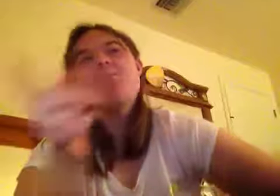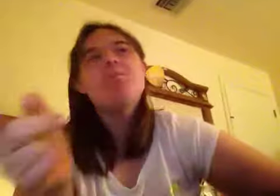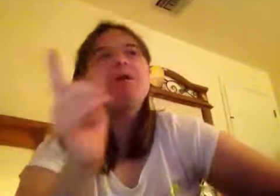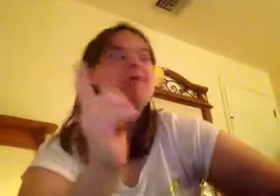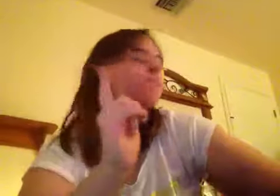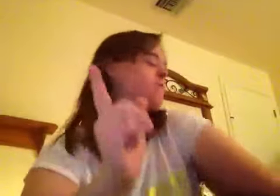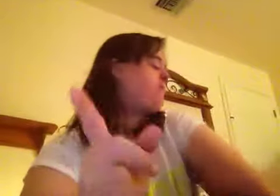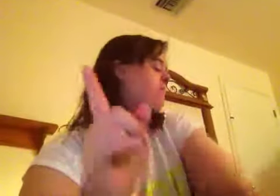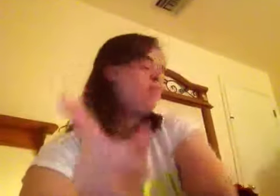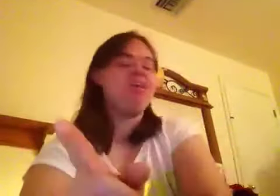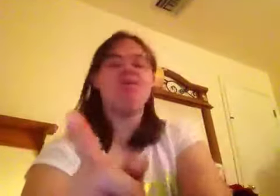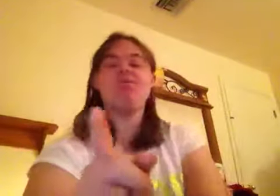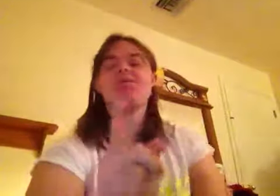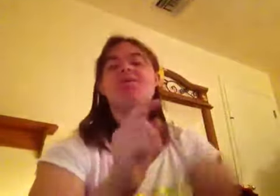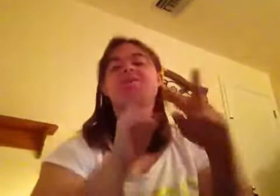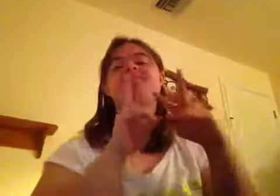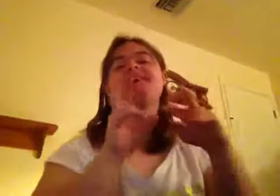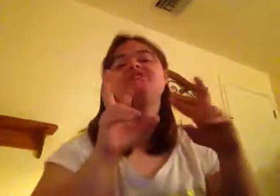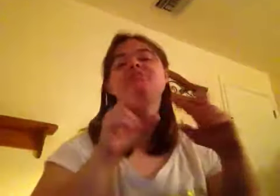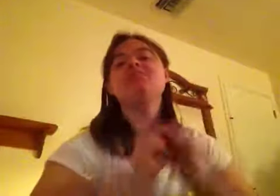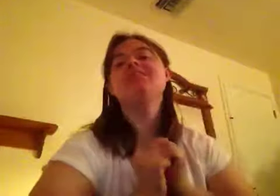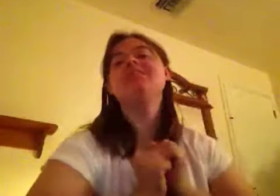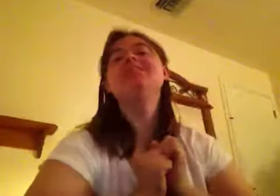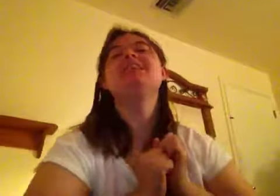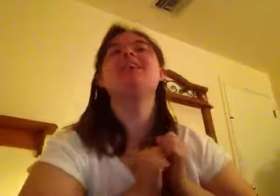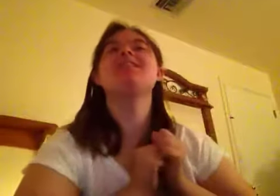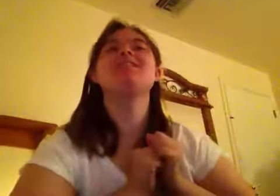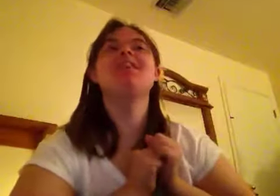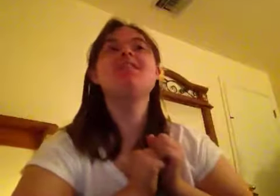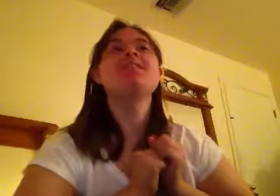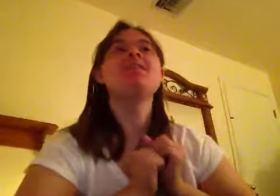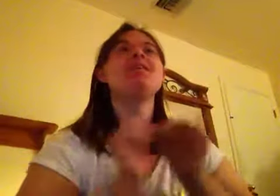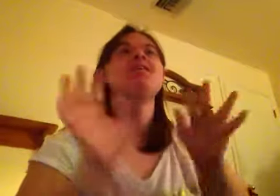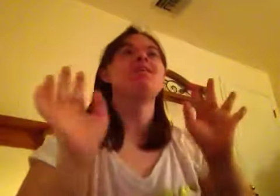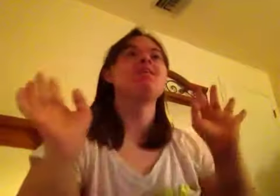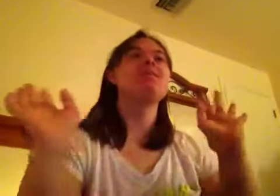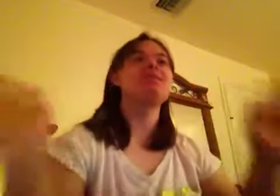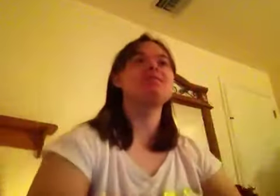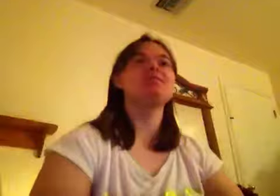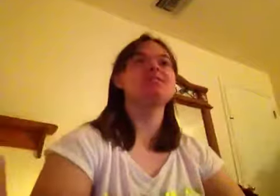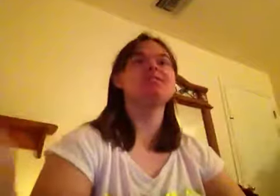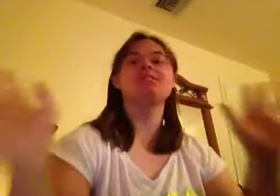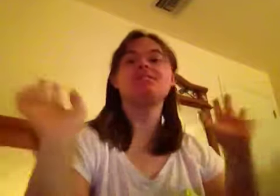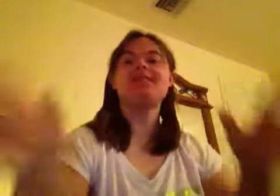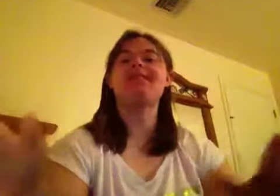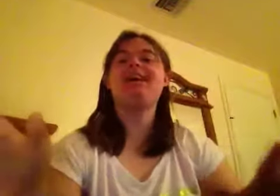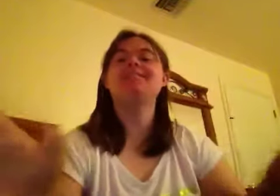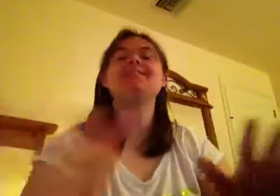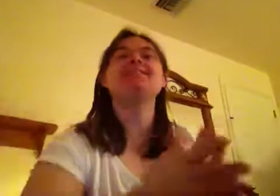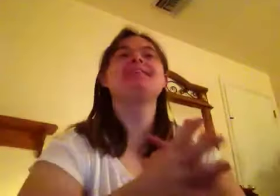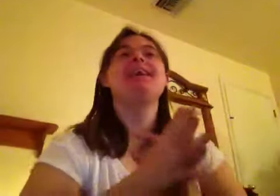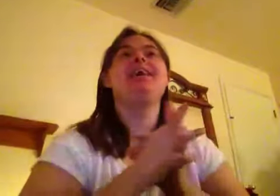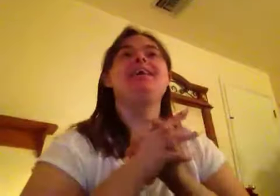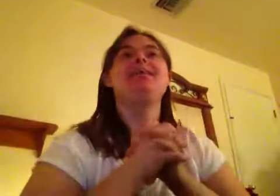one of my favorite videos called the fashion police I love your sunglasses and